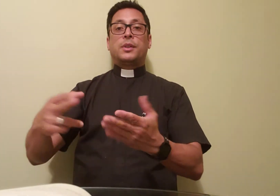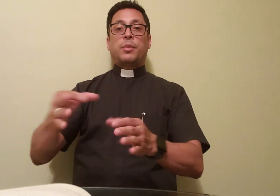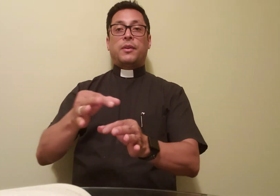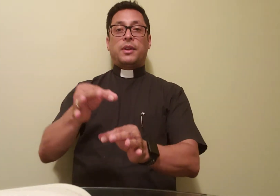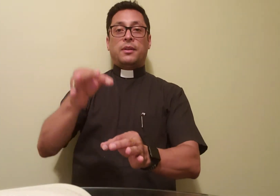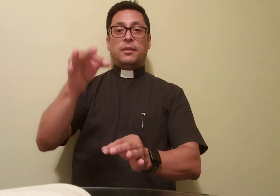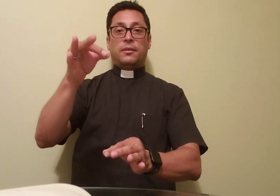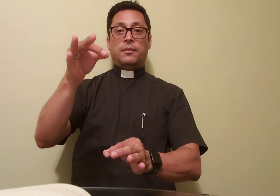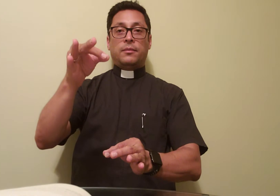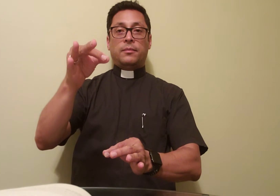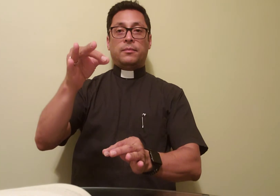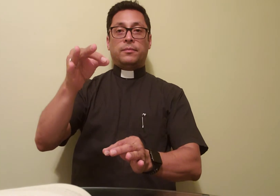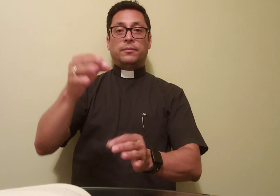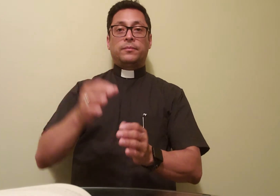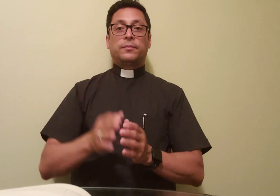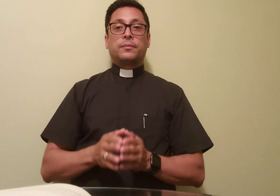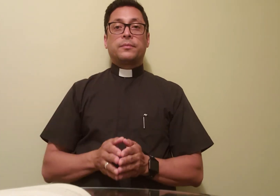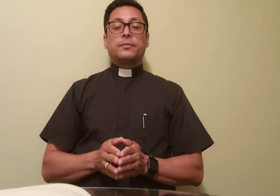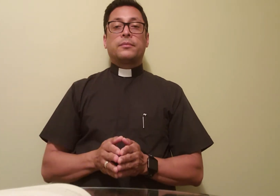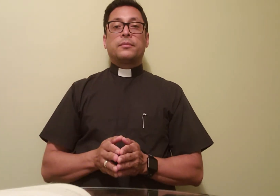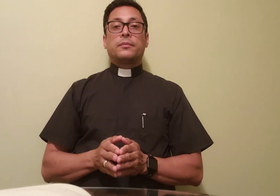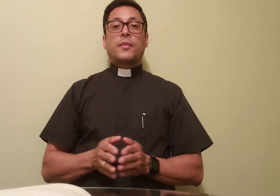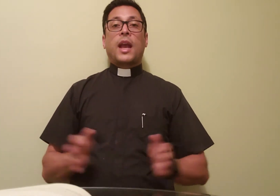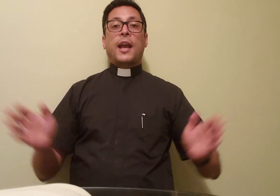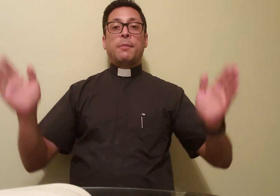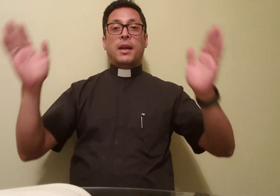Spirit, Amen.